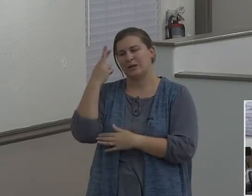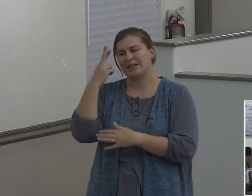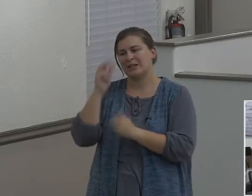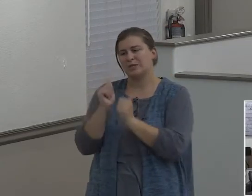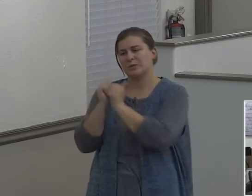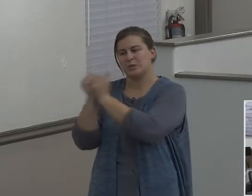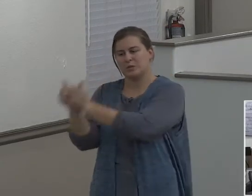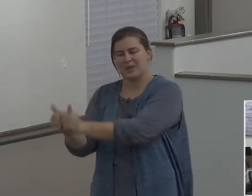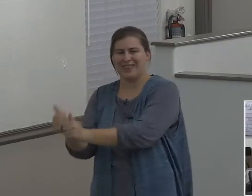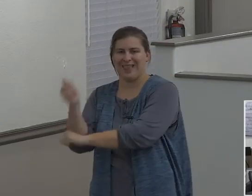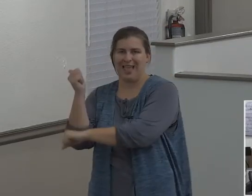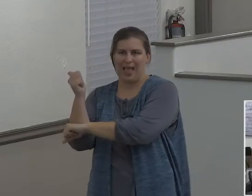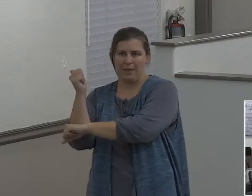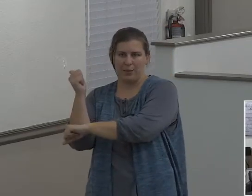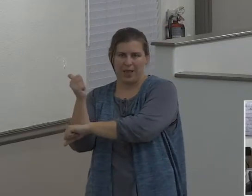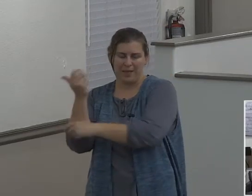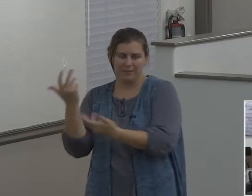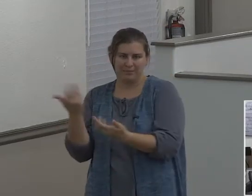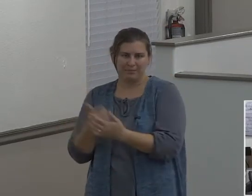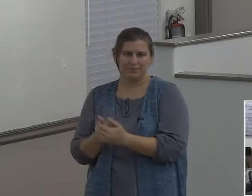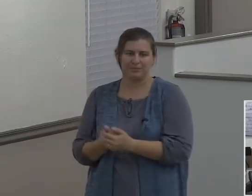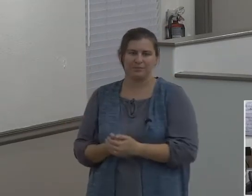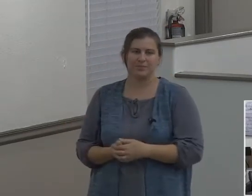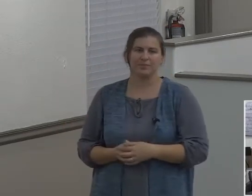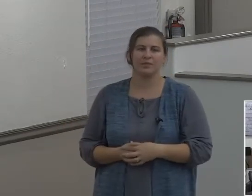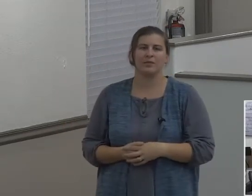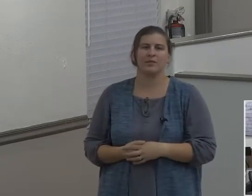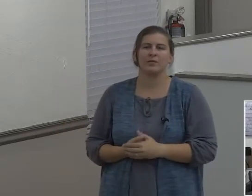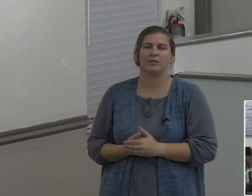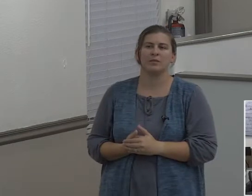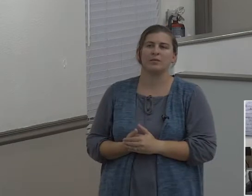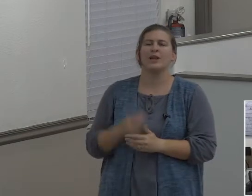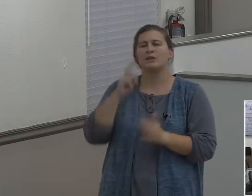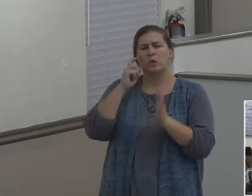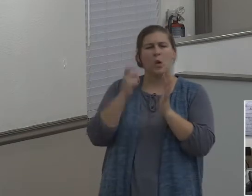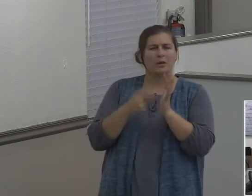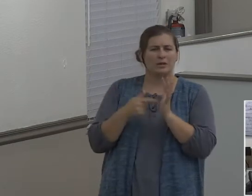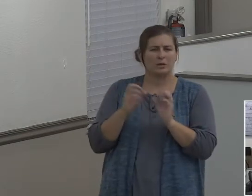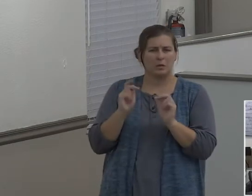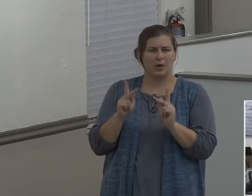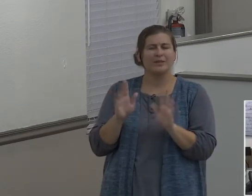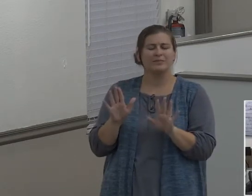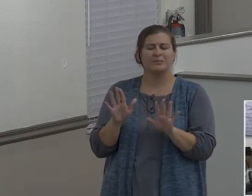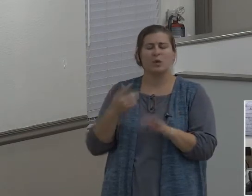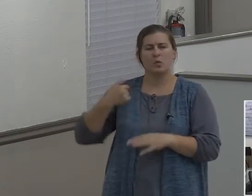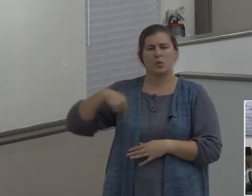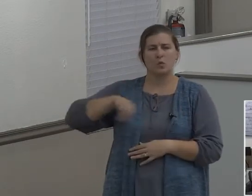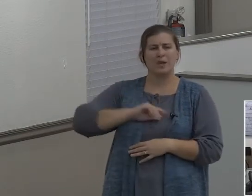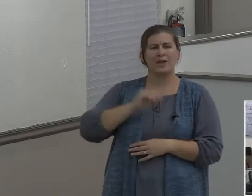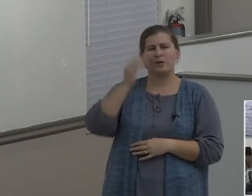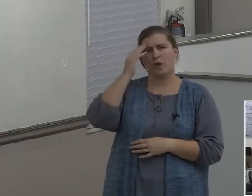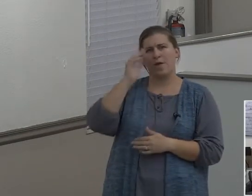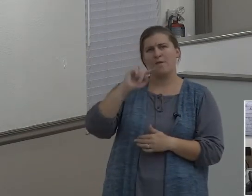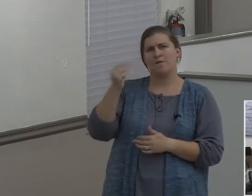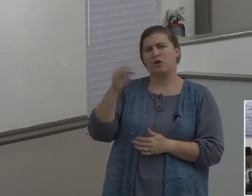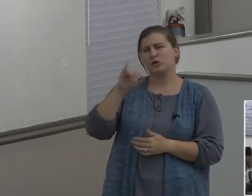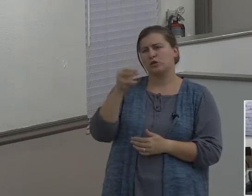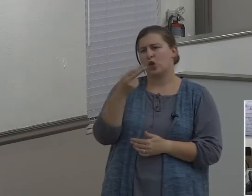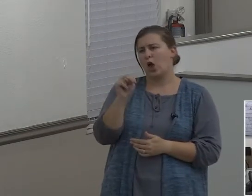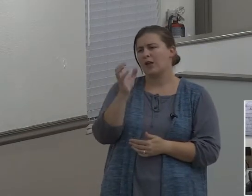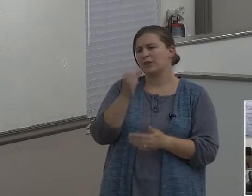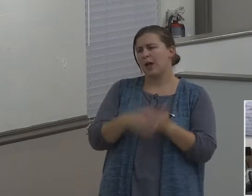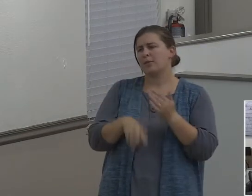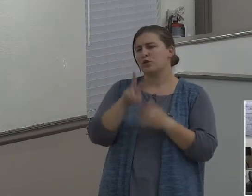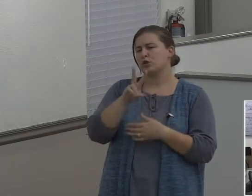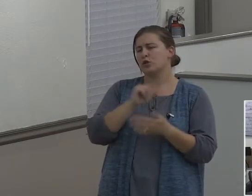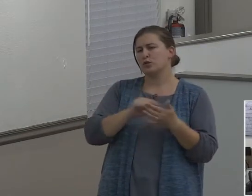See, here's, here's something that happens. Notice something. We know 1 John 2.15. The Bible says, love not the